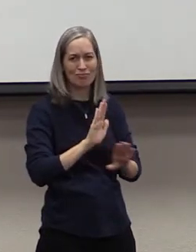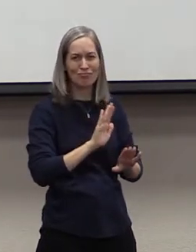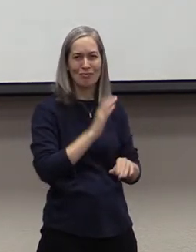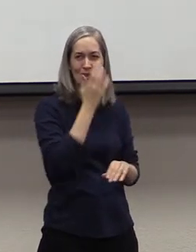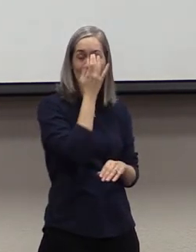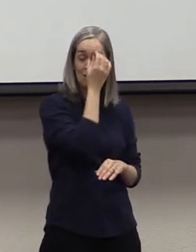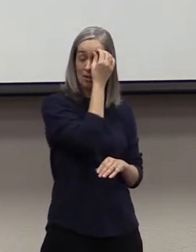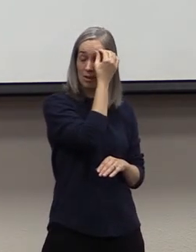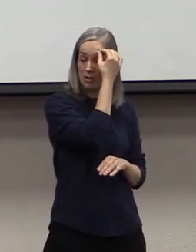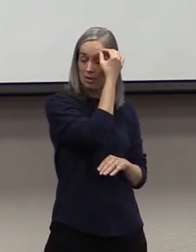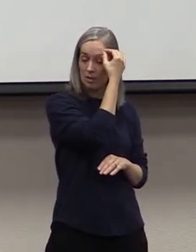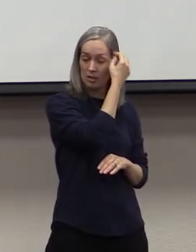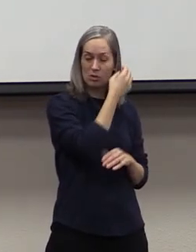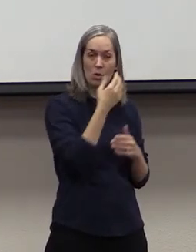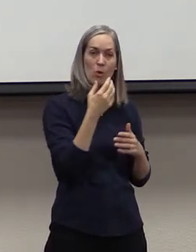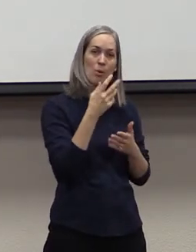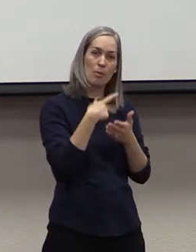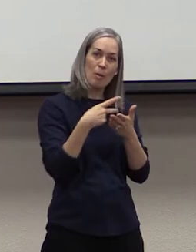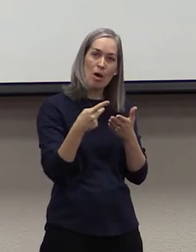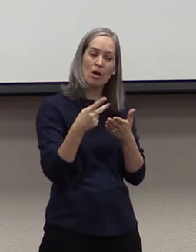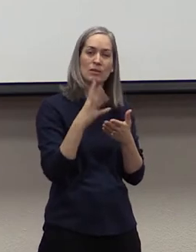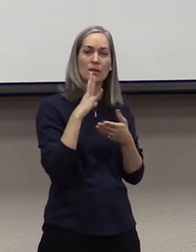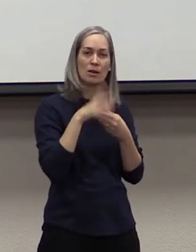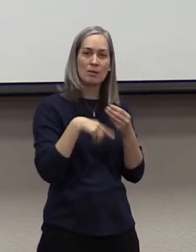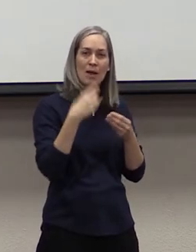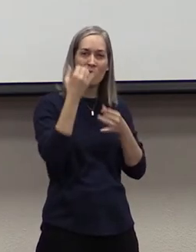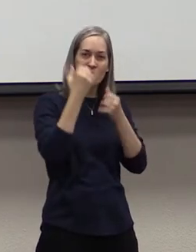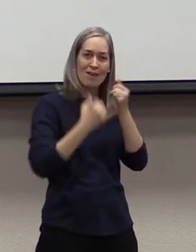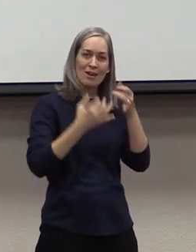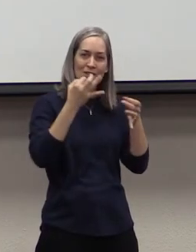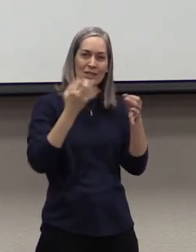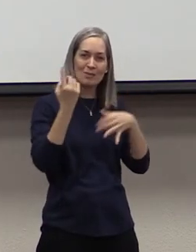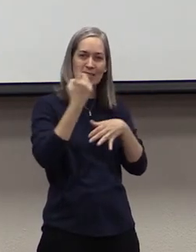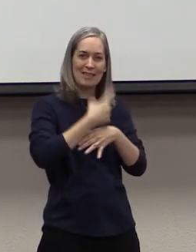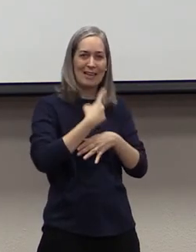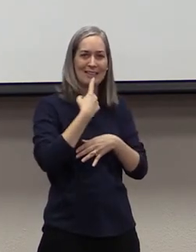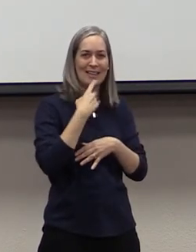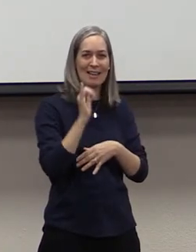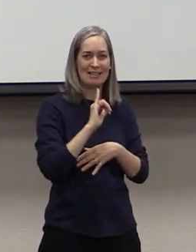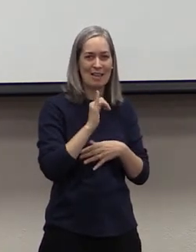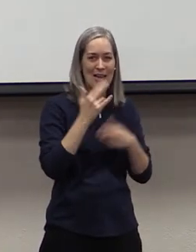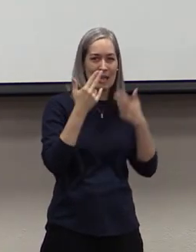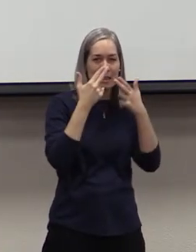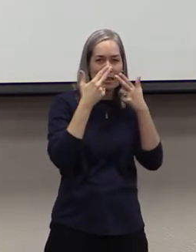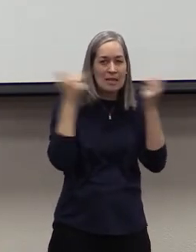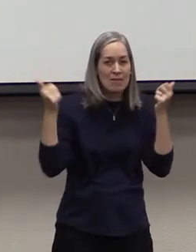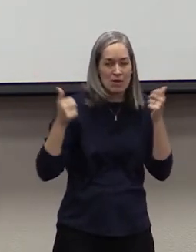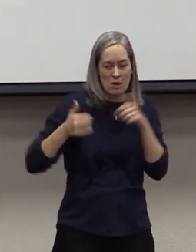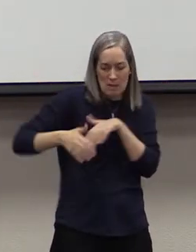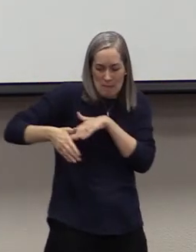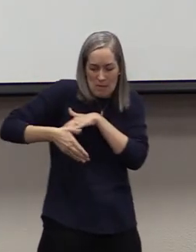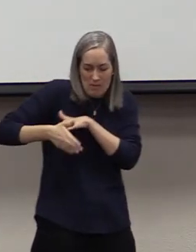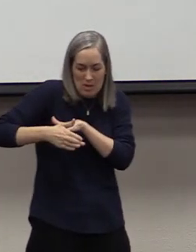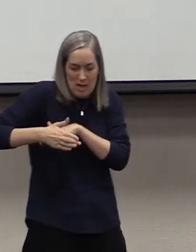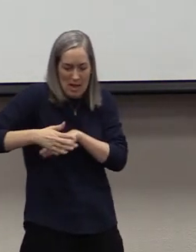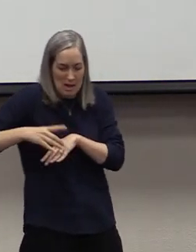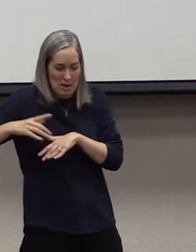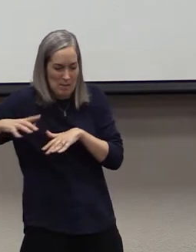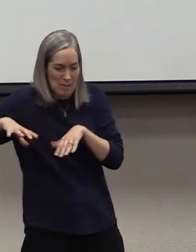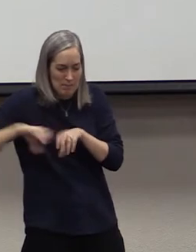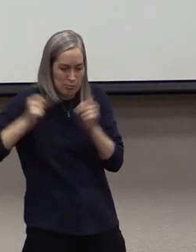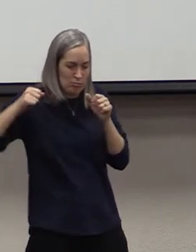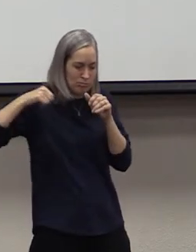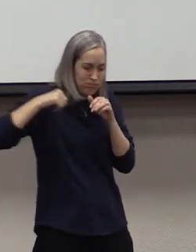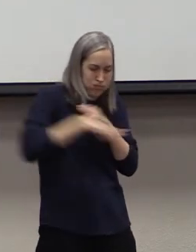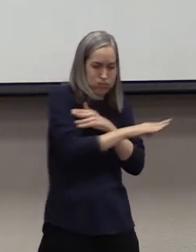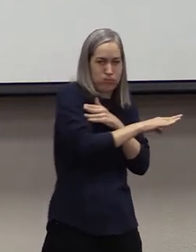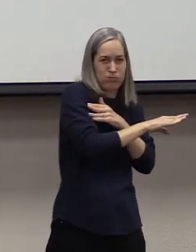Paul compares the day of the Lord, this final judgment day, to a thief that comes in the night. That thief comes and